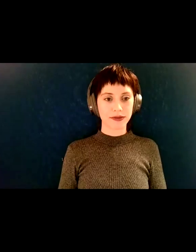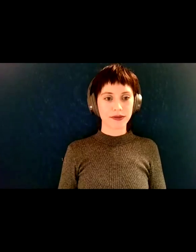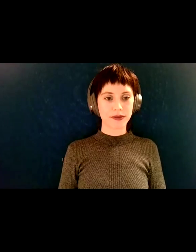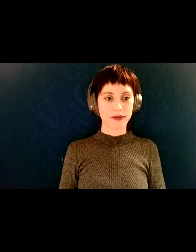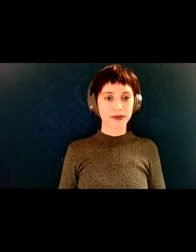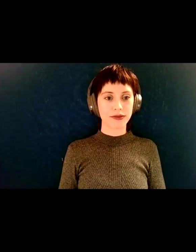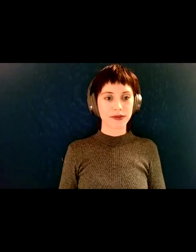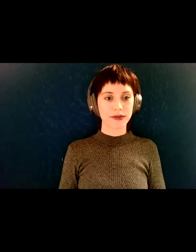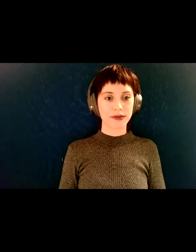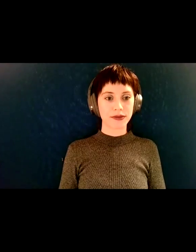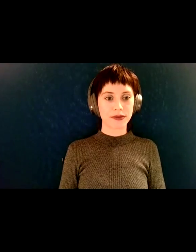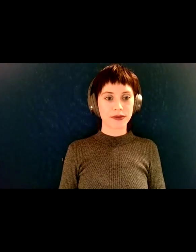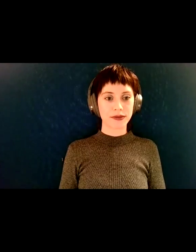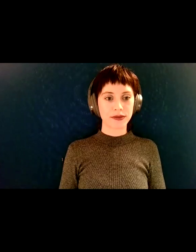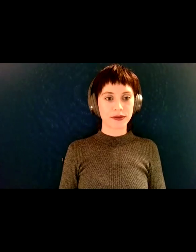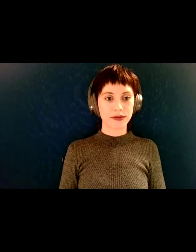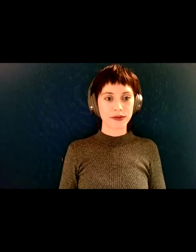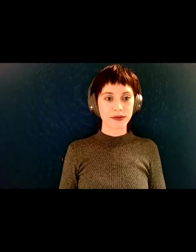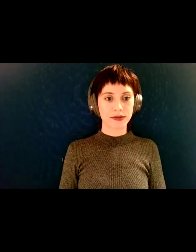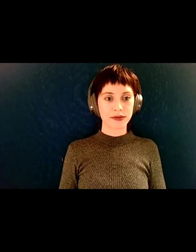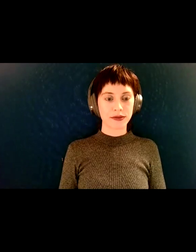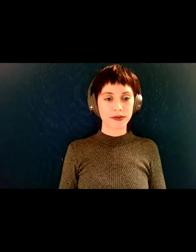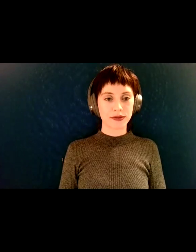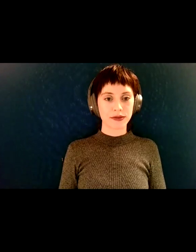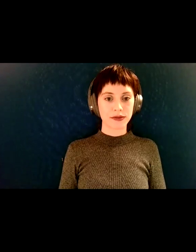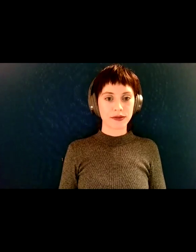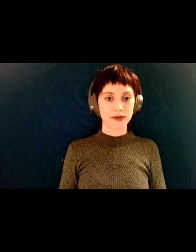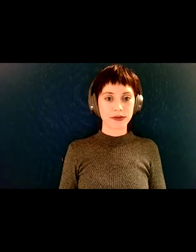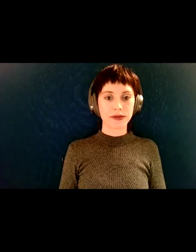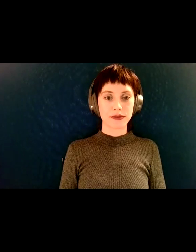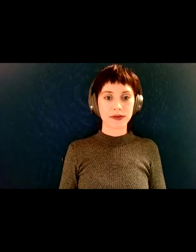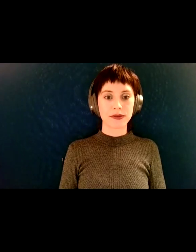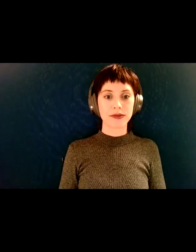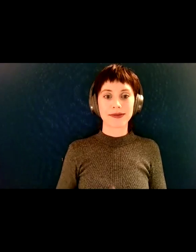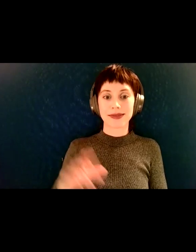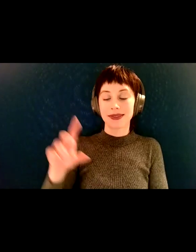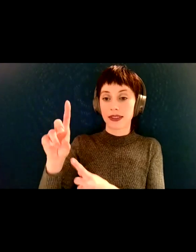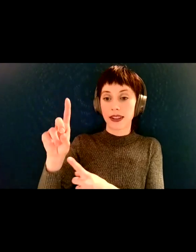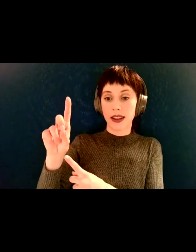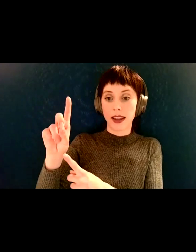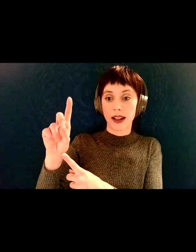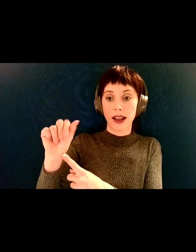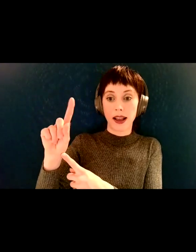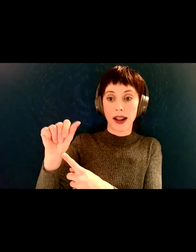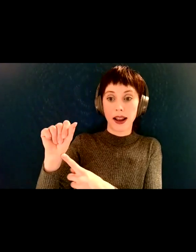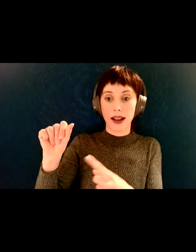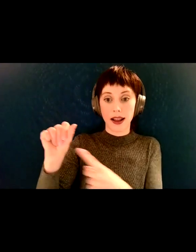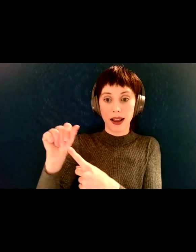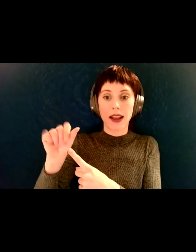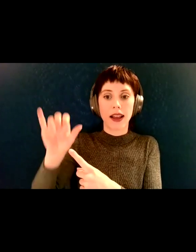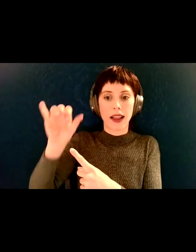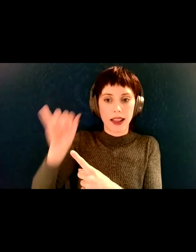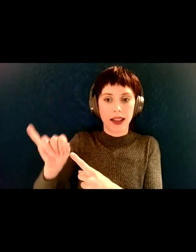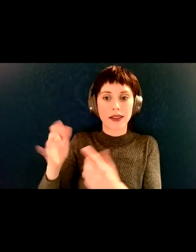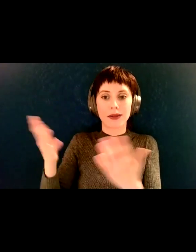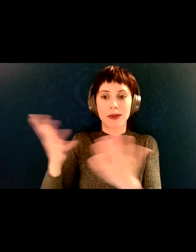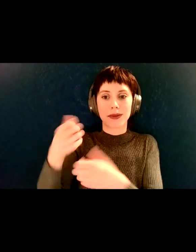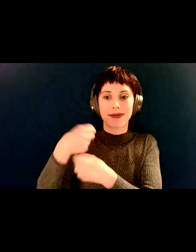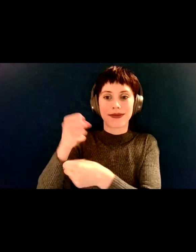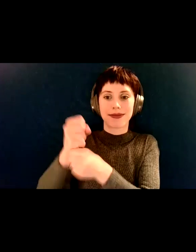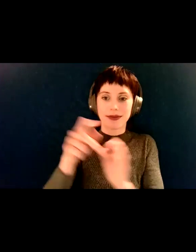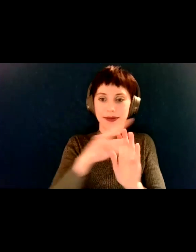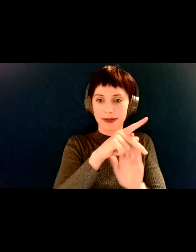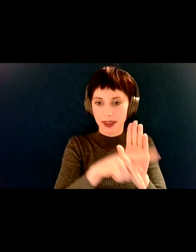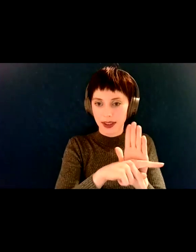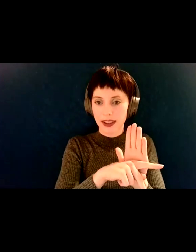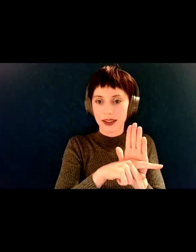That's is the drive for policy. Data is the drive for policy. The first